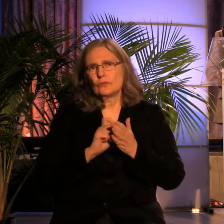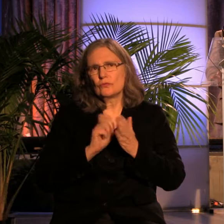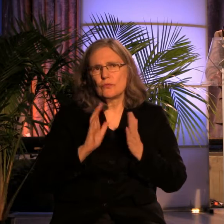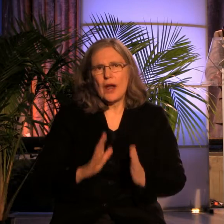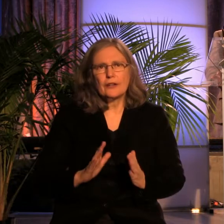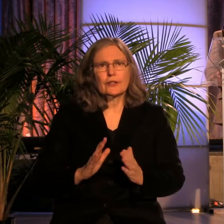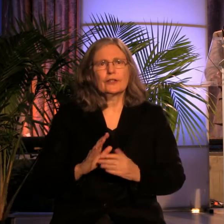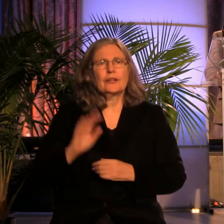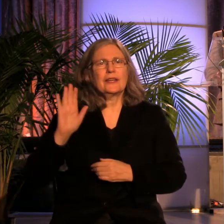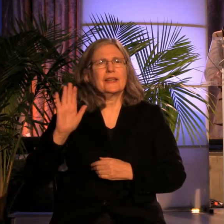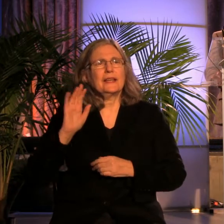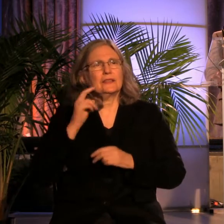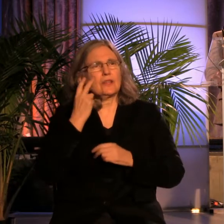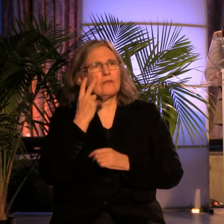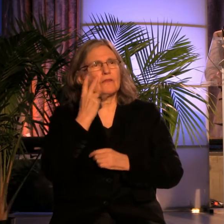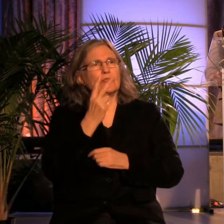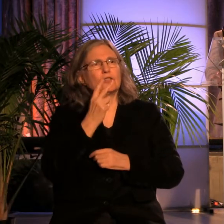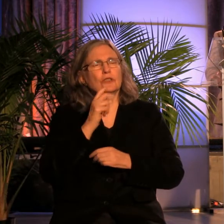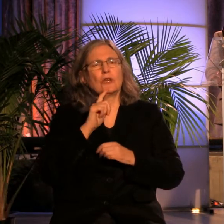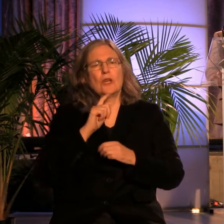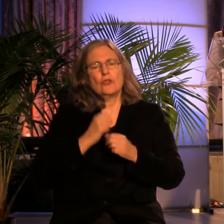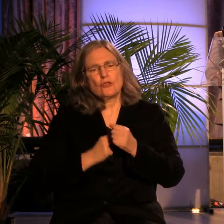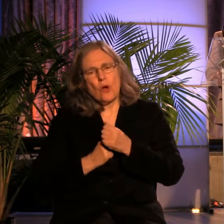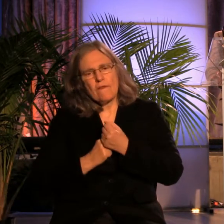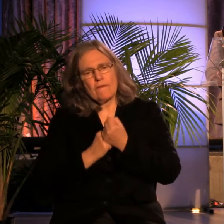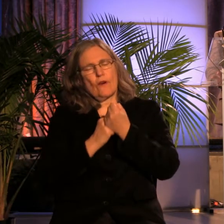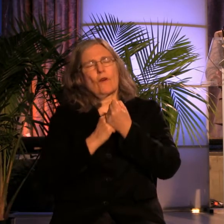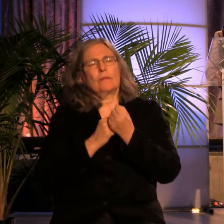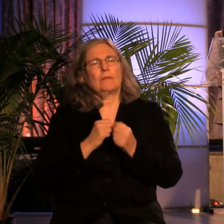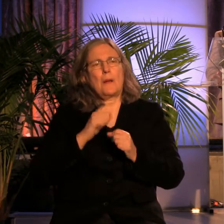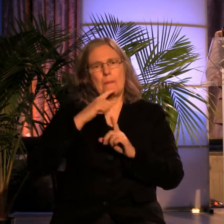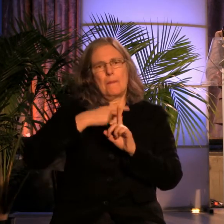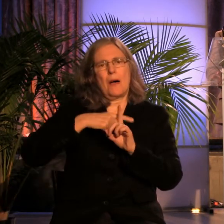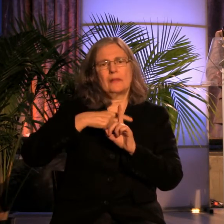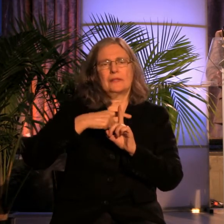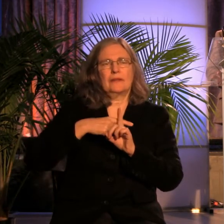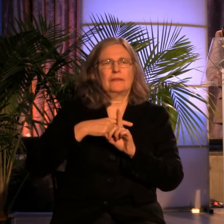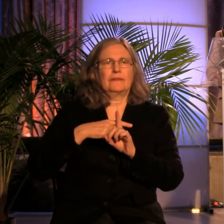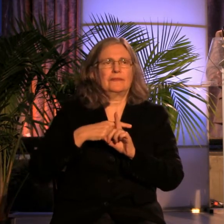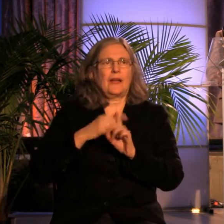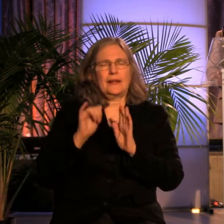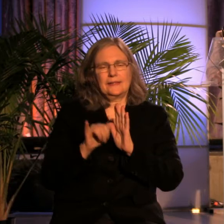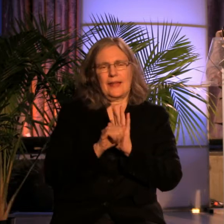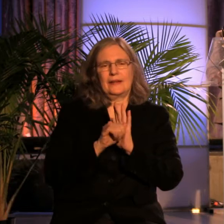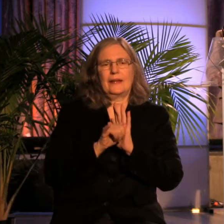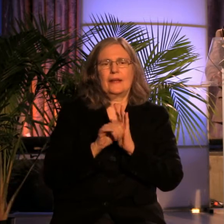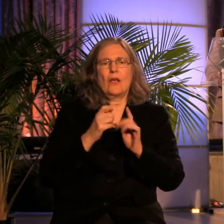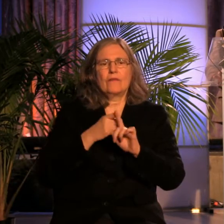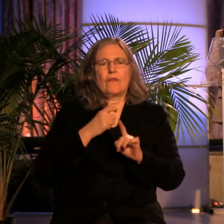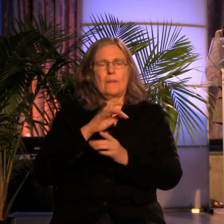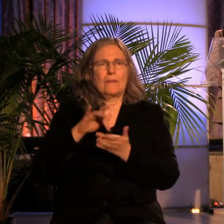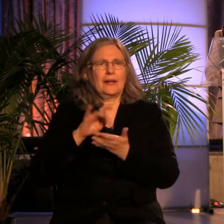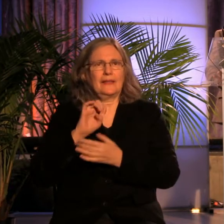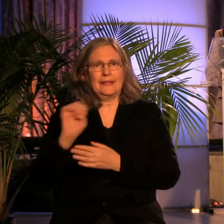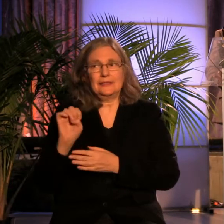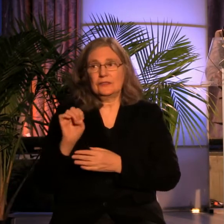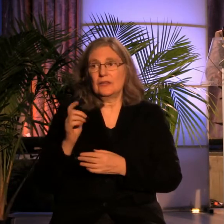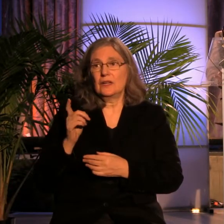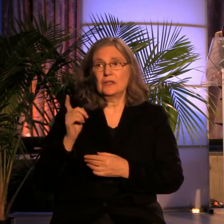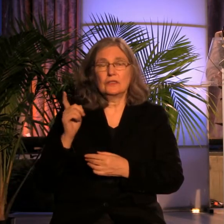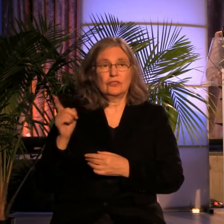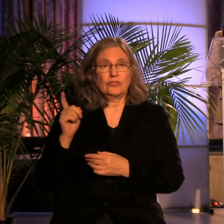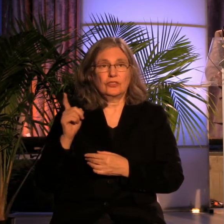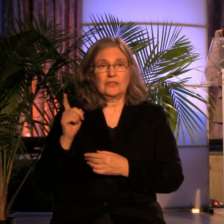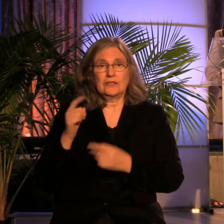vision to affirm the positive cultural identity and contributions of our global neighbors in and from the Middle East. She is